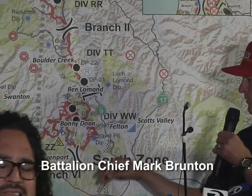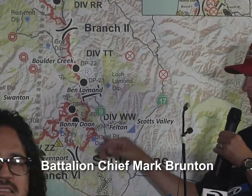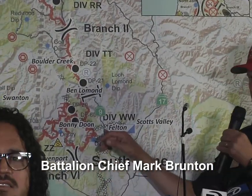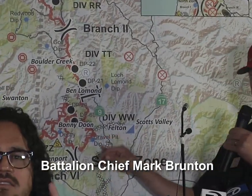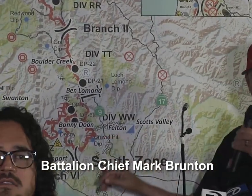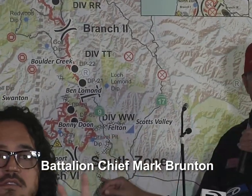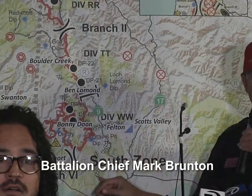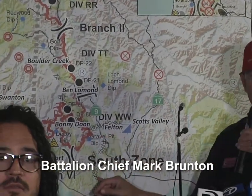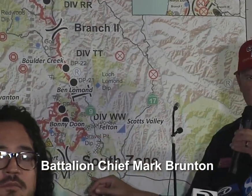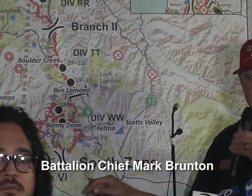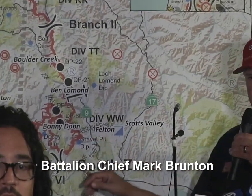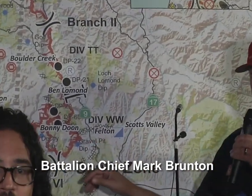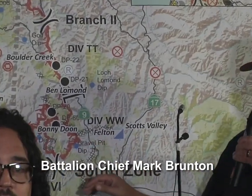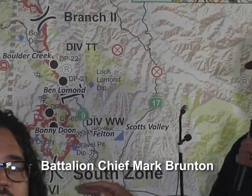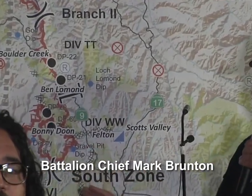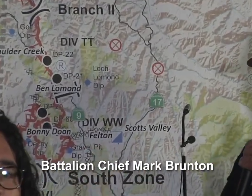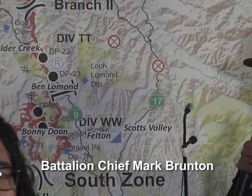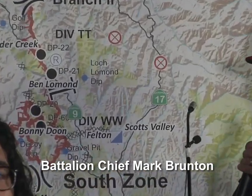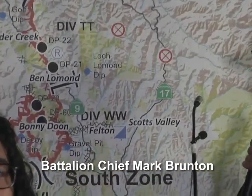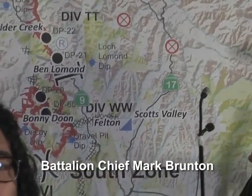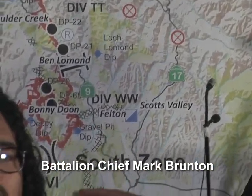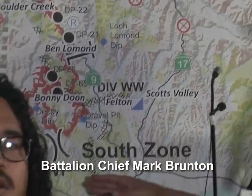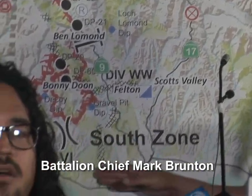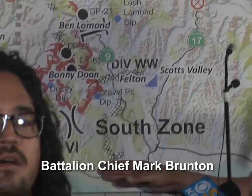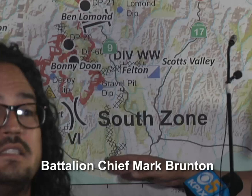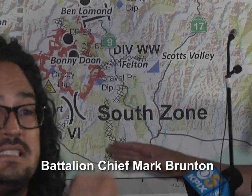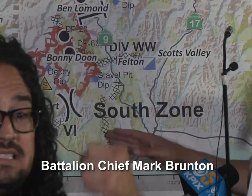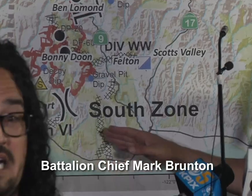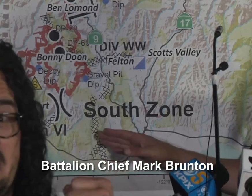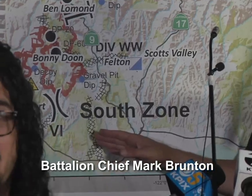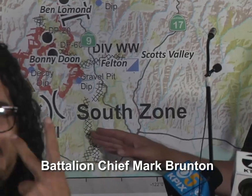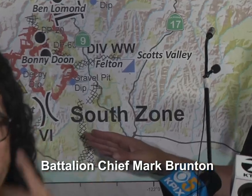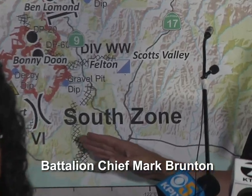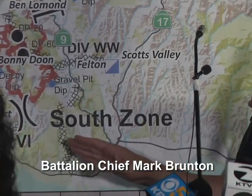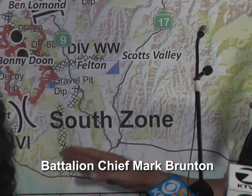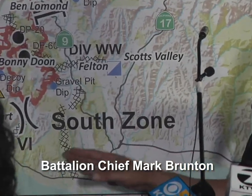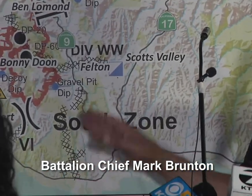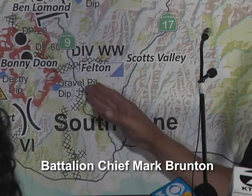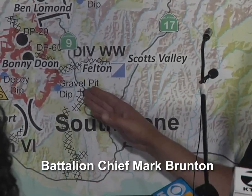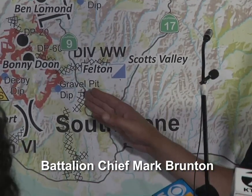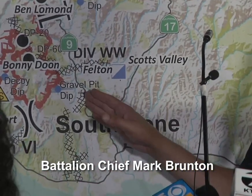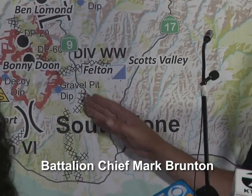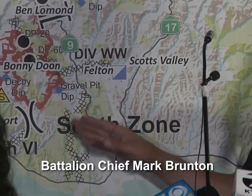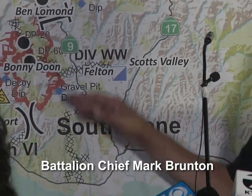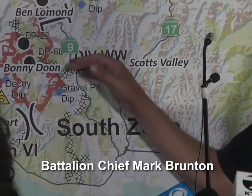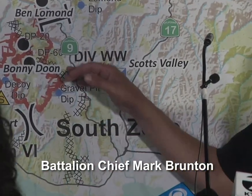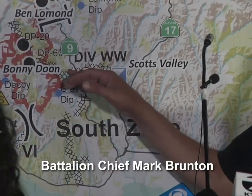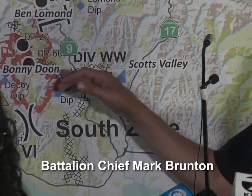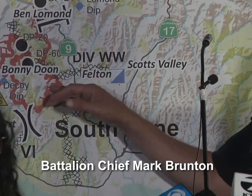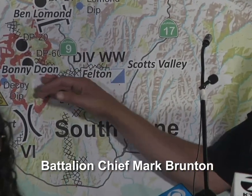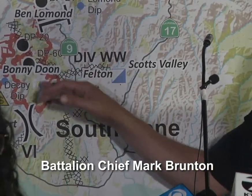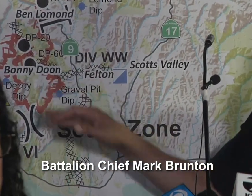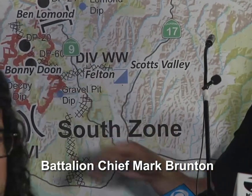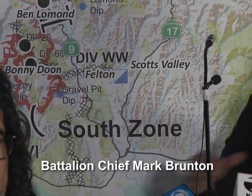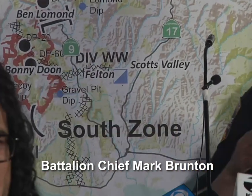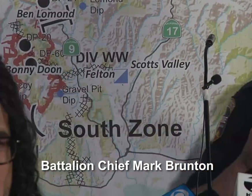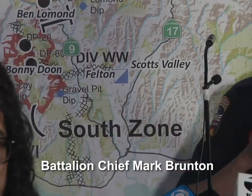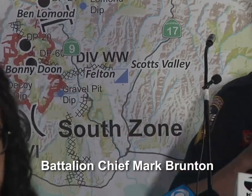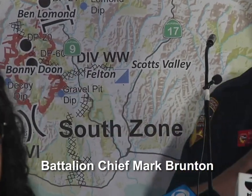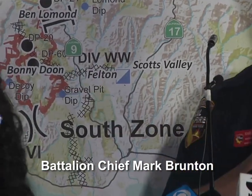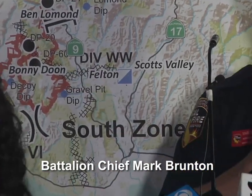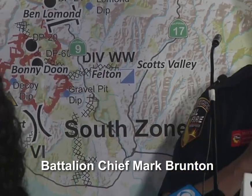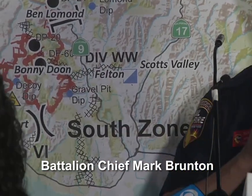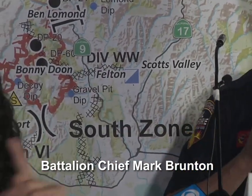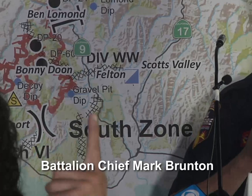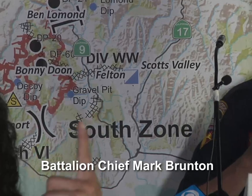to improve the control lines along the south end. We have this really good control line that runs from Highway 1 to Highway 9. We have a secondary that we put in.